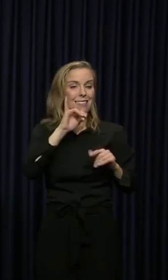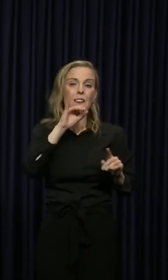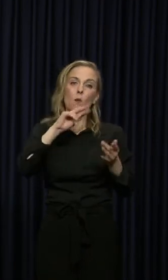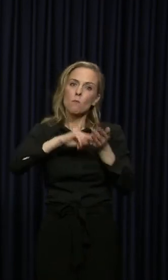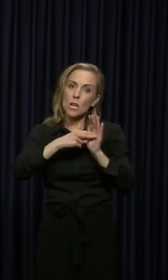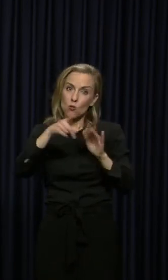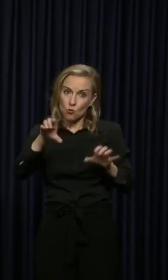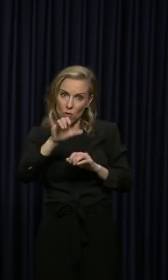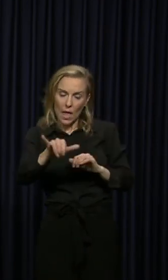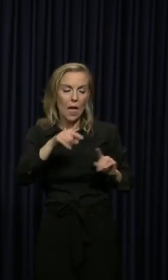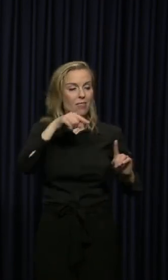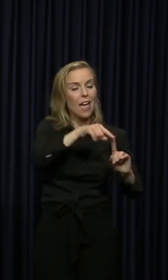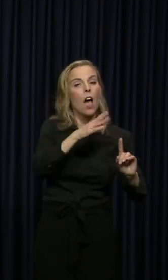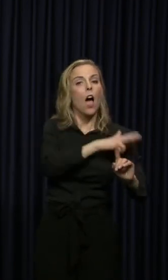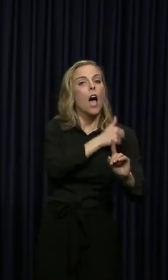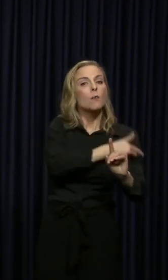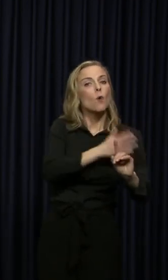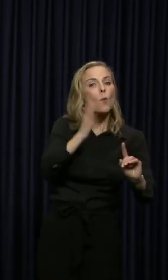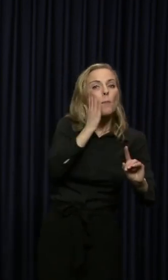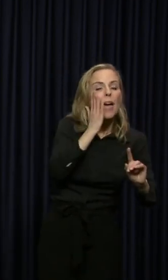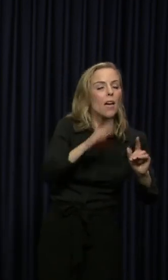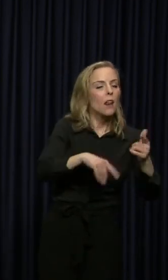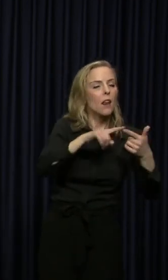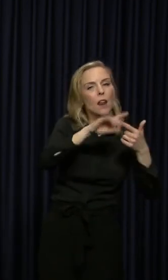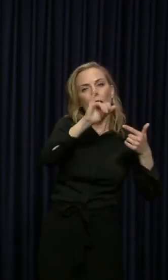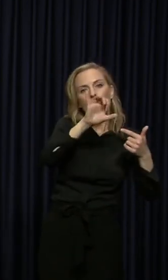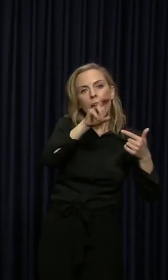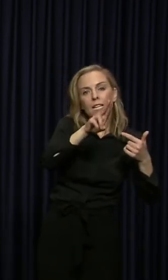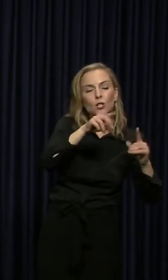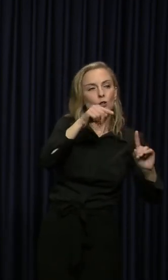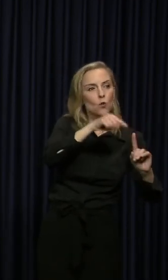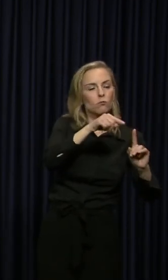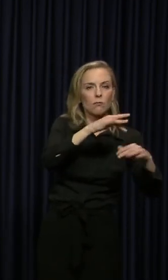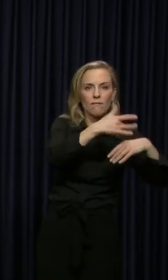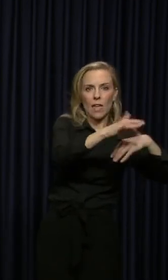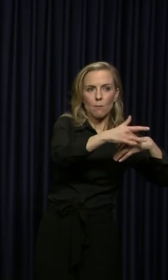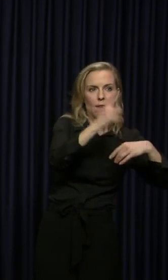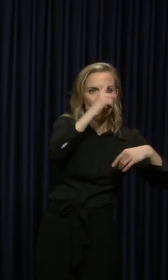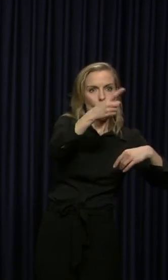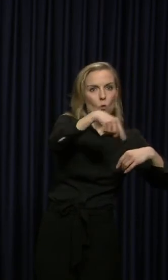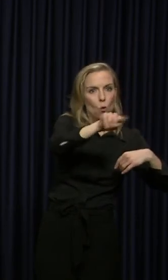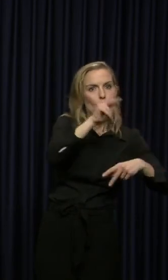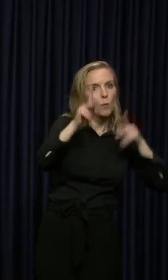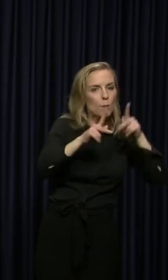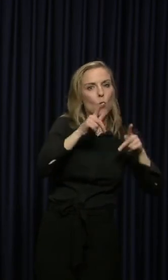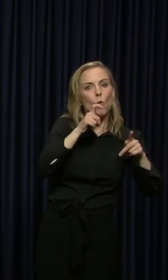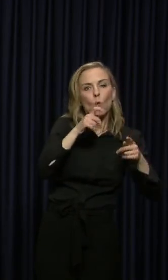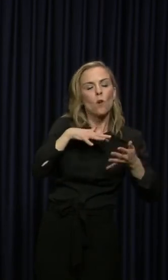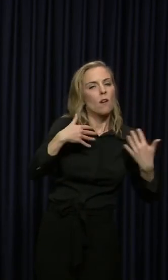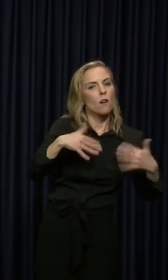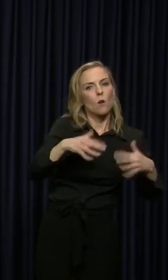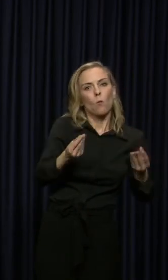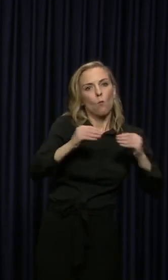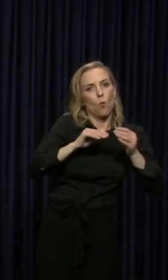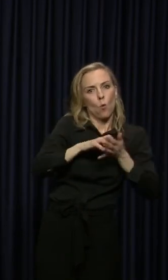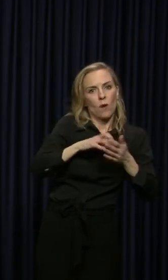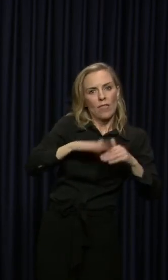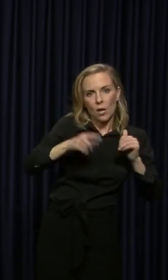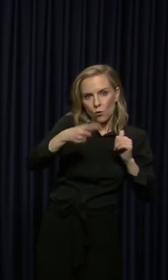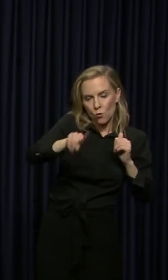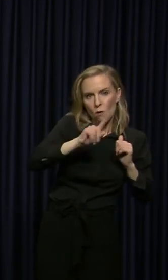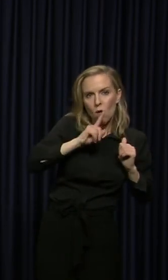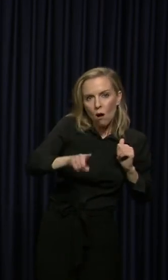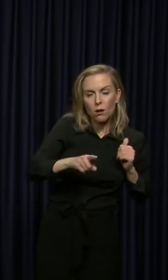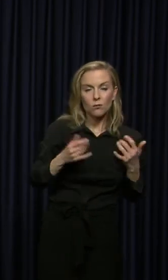that ICU is available for someone that is much more vulnerable than you are. And so for everybody out there that is